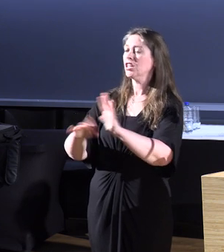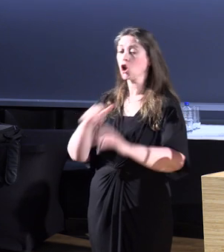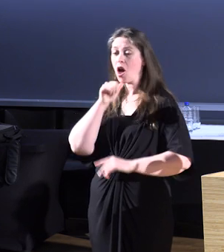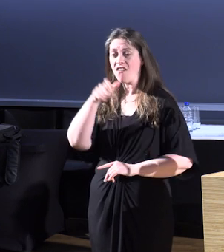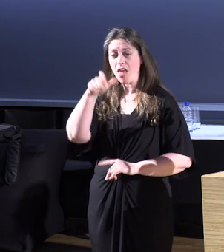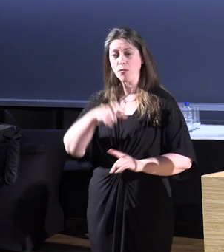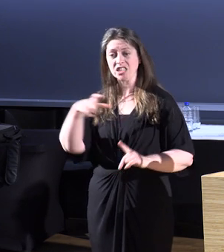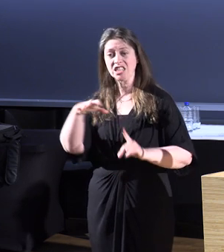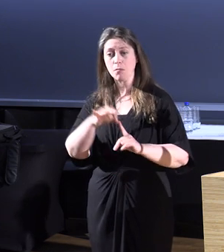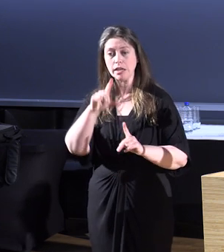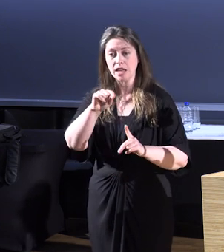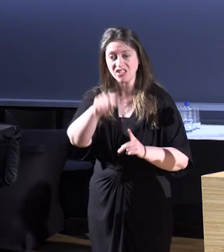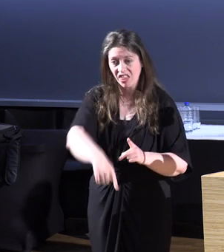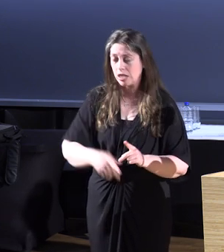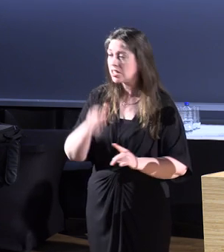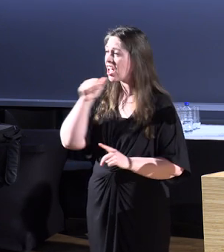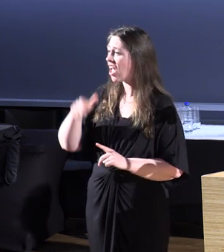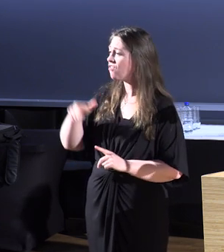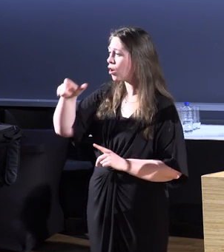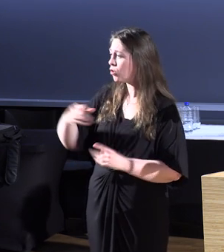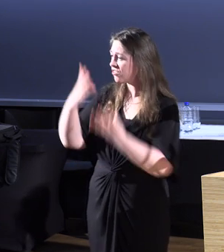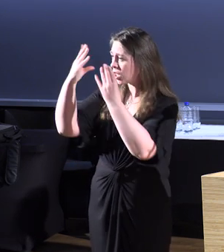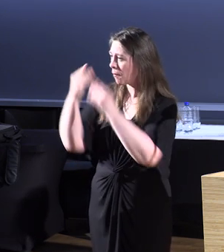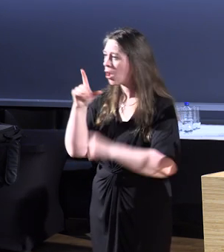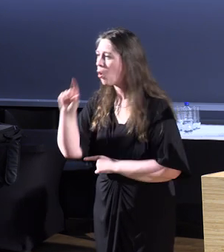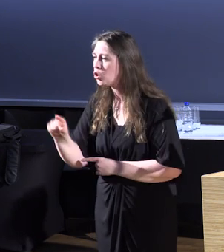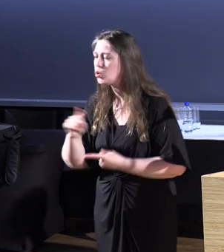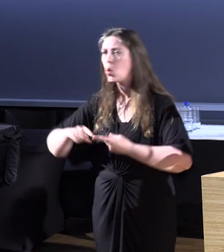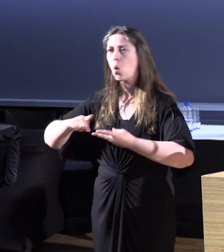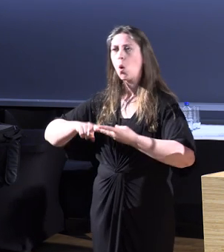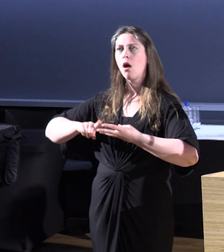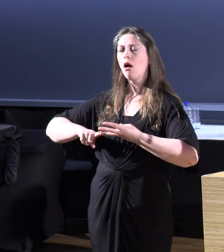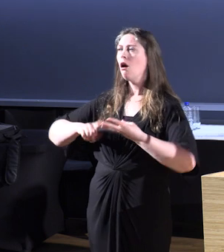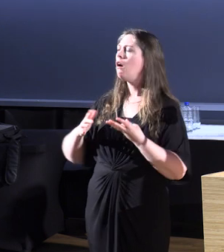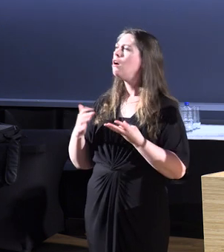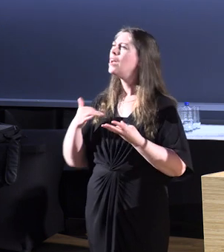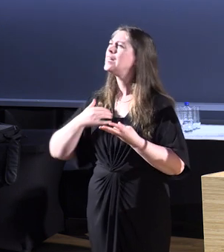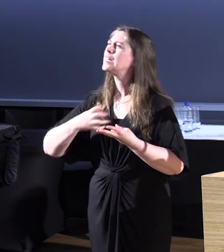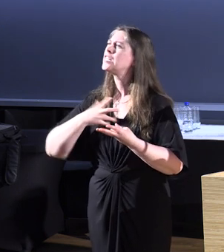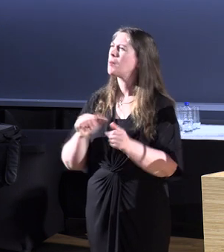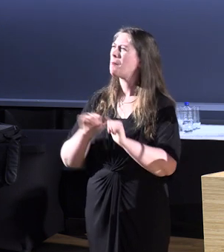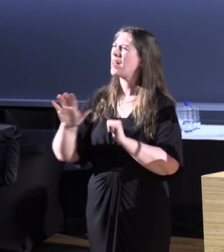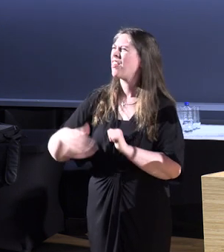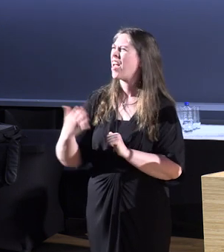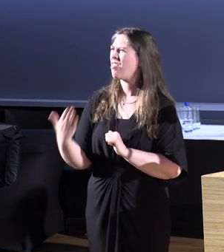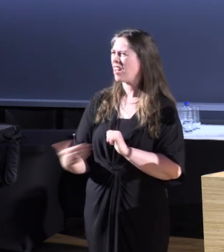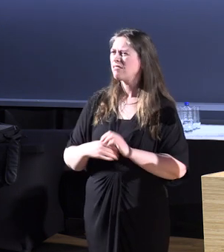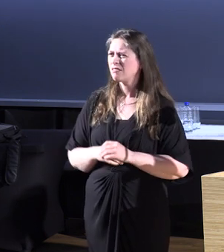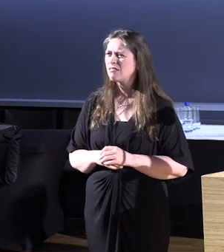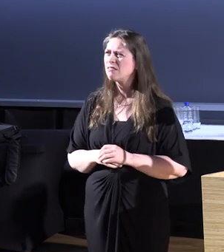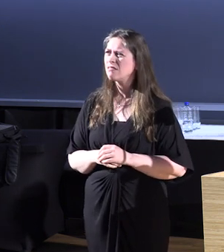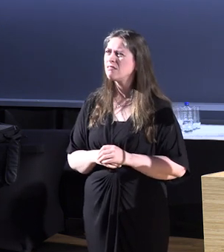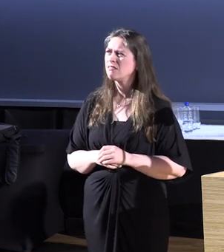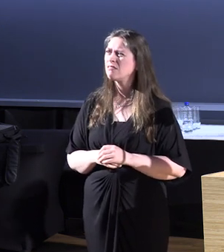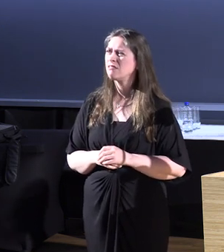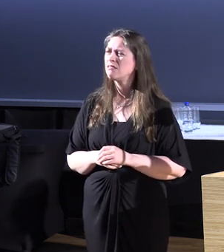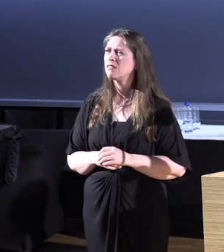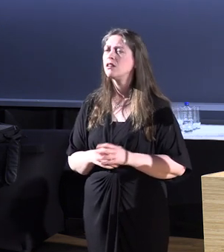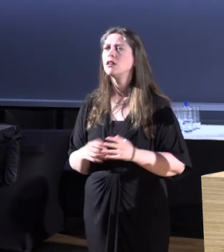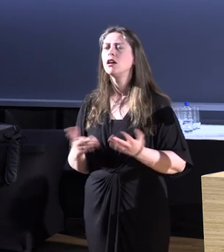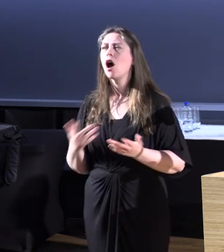CP, this is what they do. If you've got a person that's visually impaired, this is what they do. It needs to be better than that. And I can